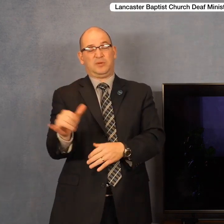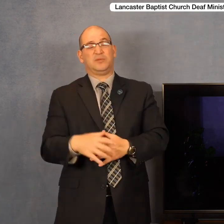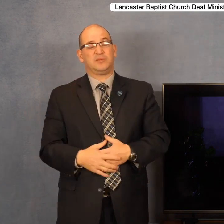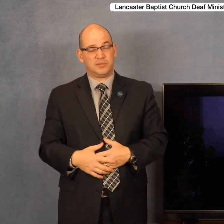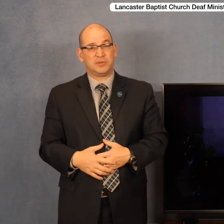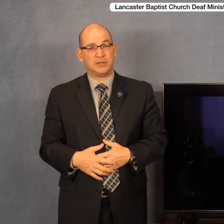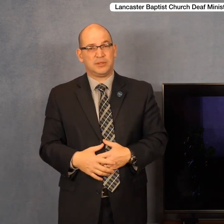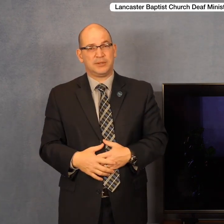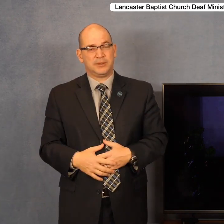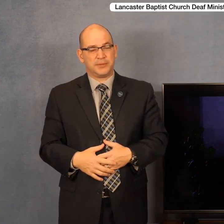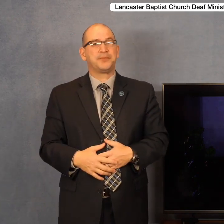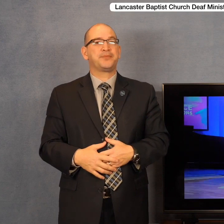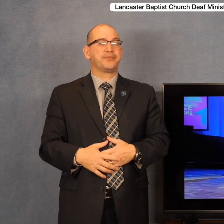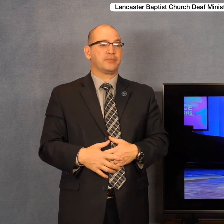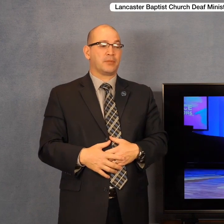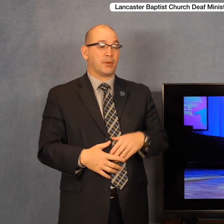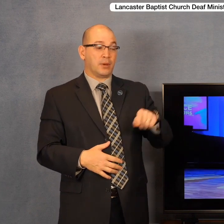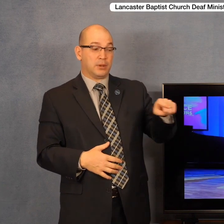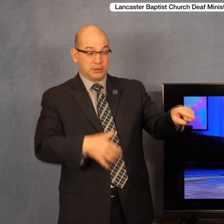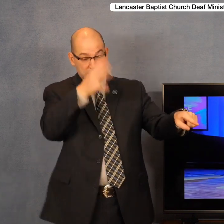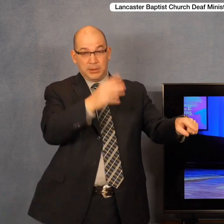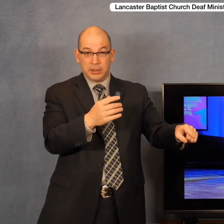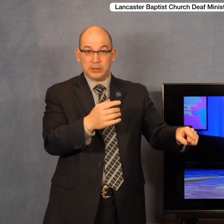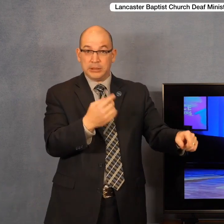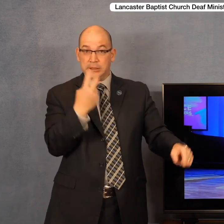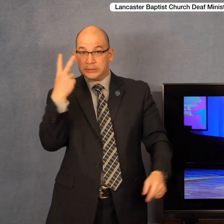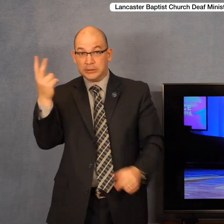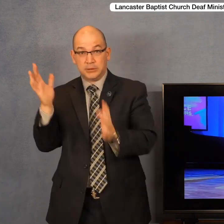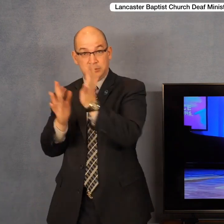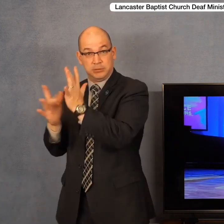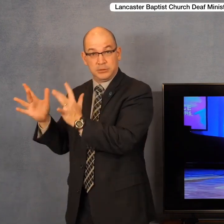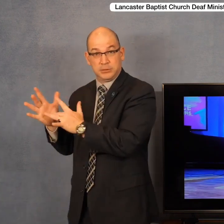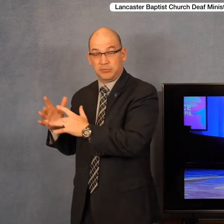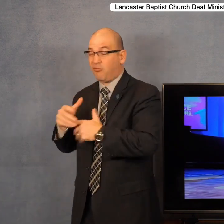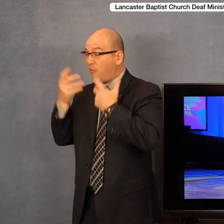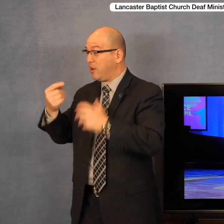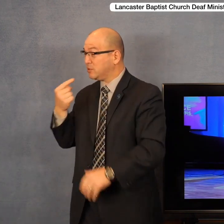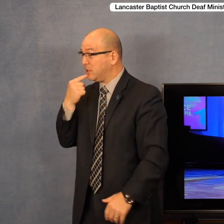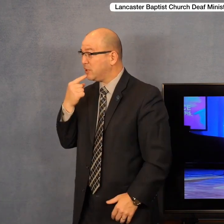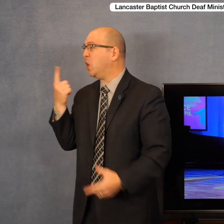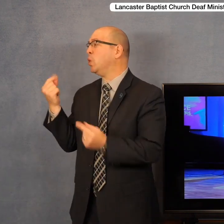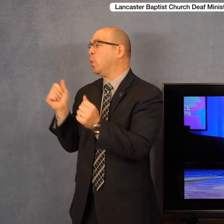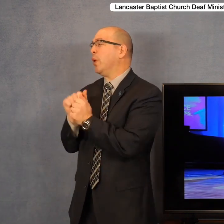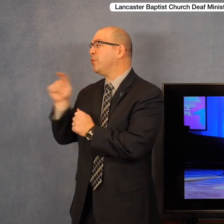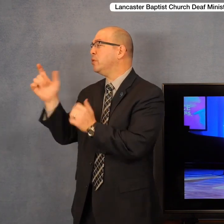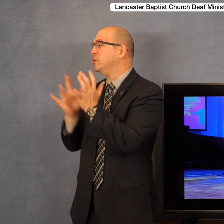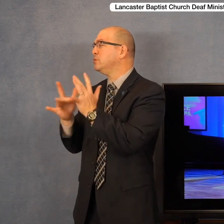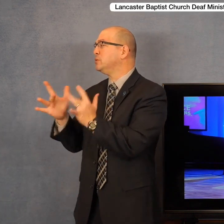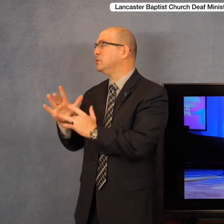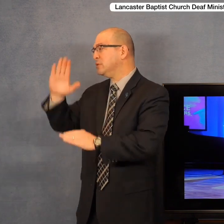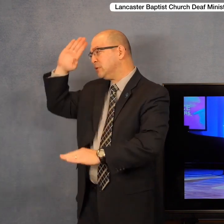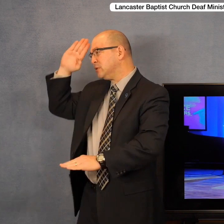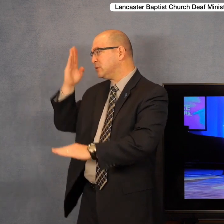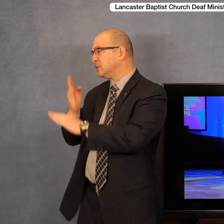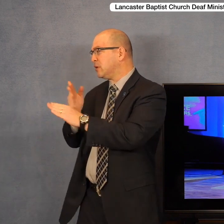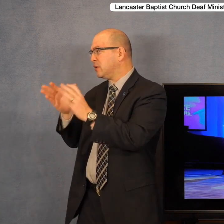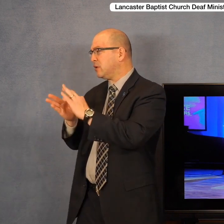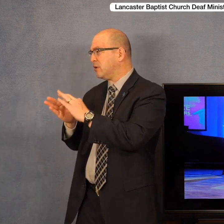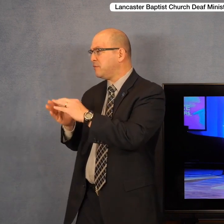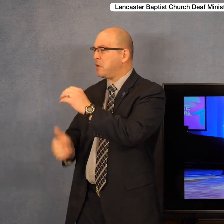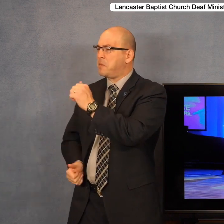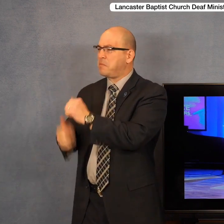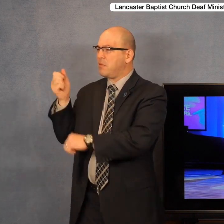that when he saw Jesus, he cried out and fell down before him. And with a loud voice said, What have I to do with thee, Jesus, thou Son